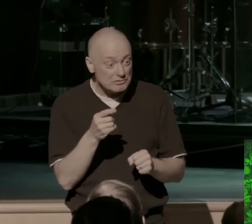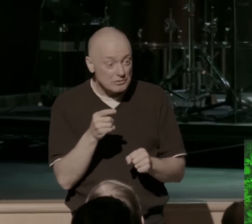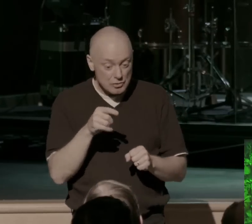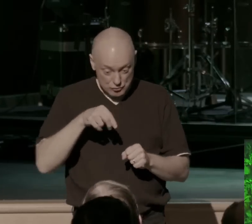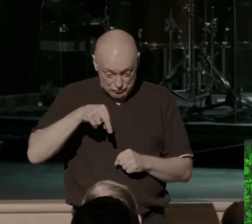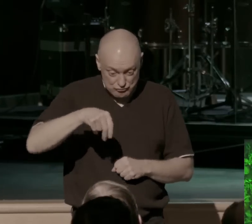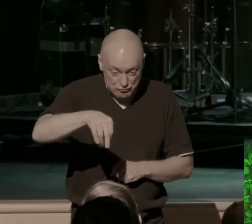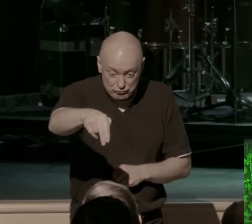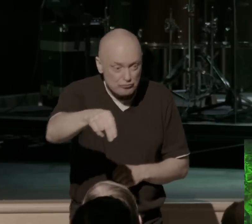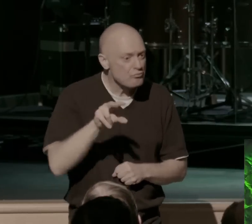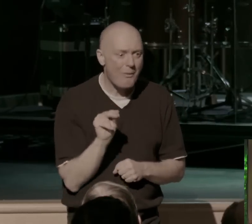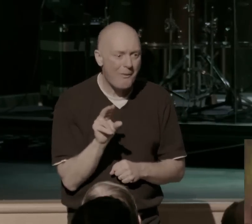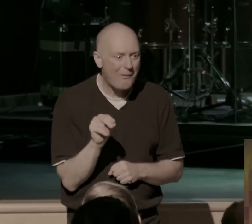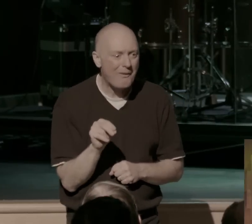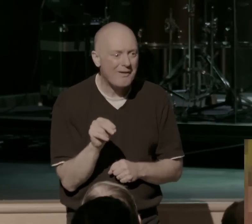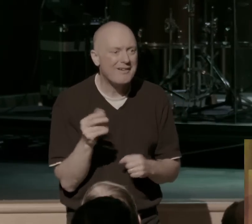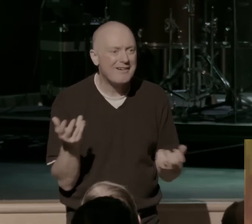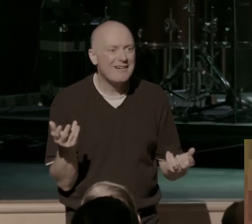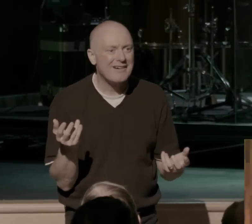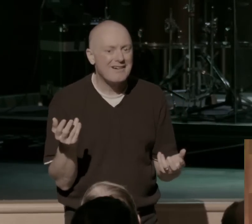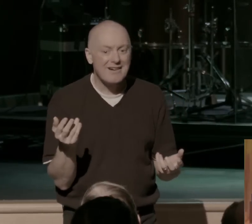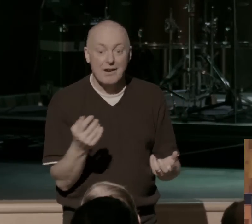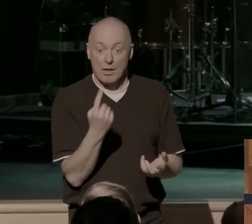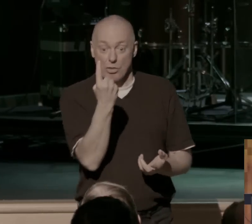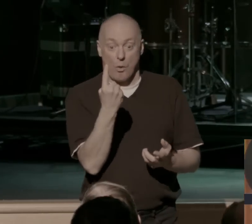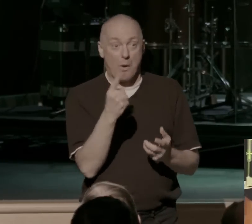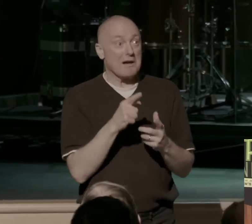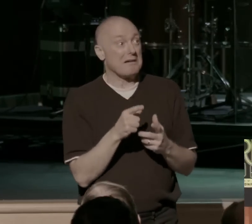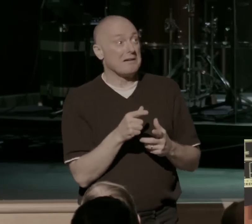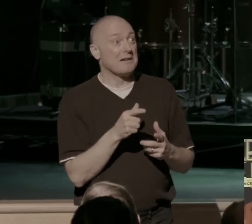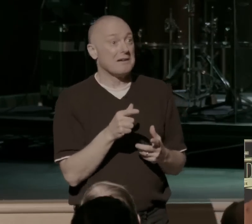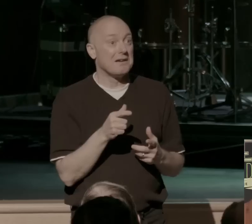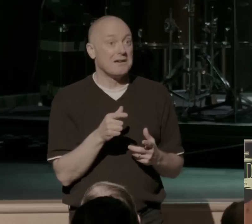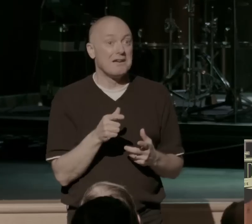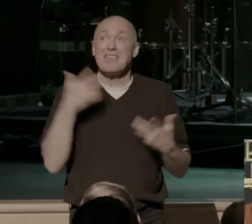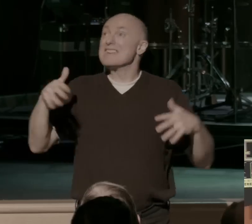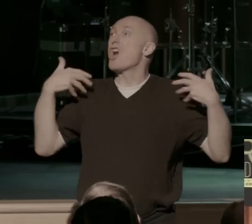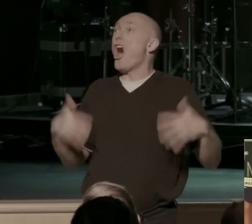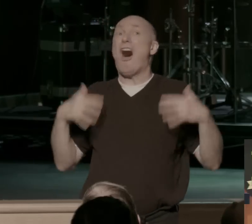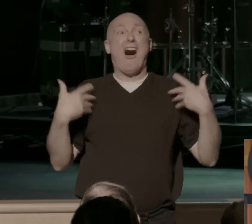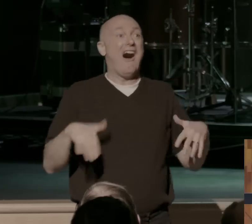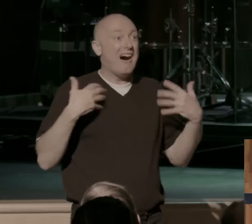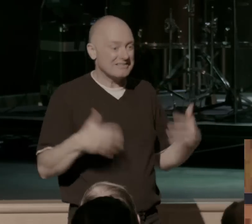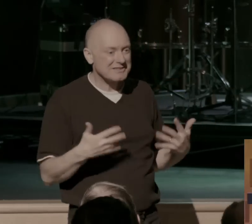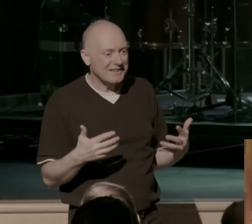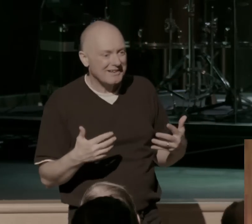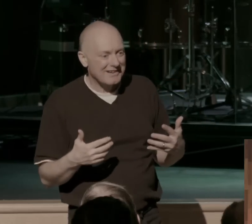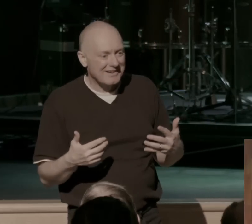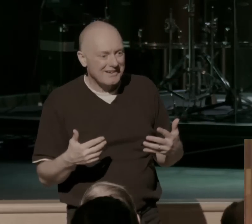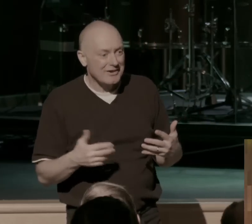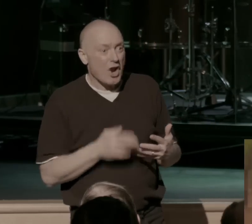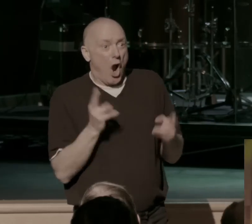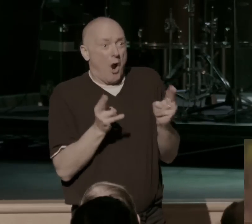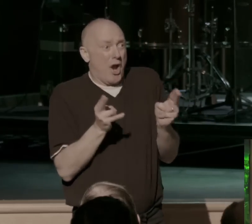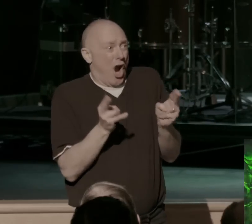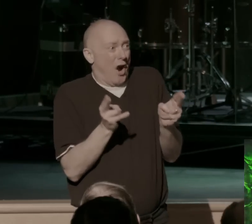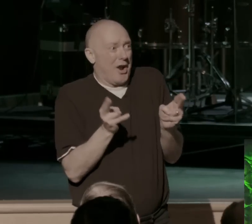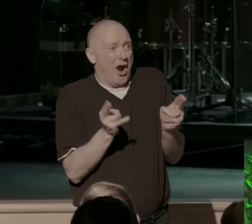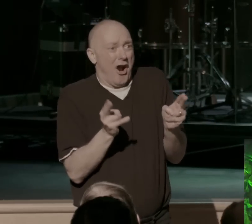I mean, the, the ones who are running through going, God is great. This is awesome. They get through, but so are the ones going, hurry quick because it's all going to come in, right? They all